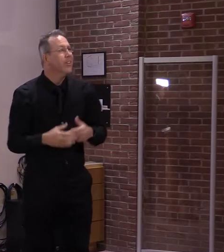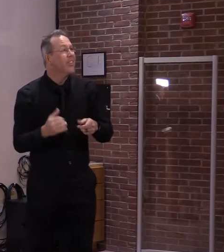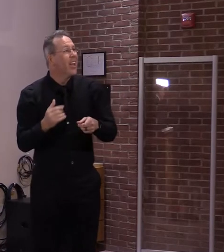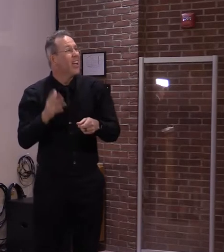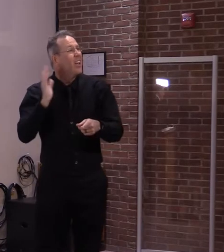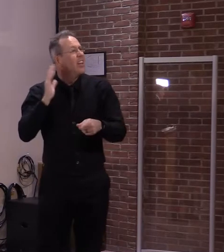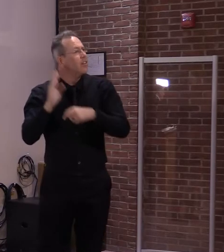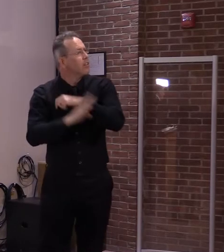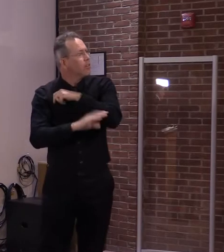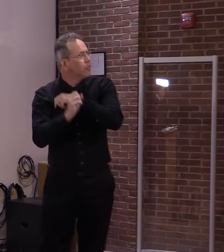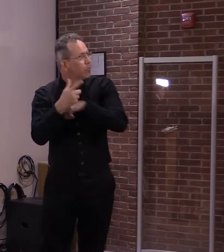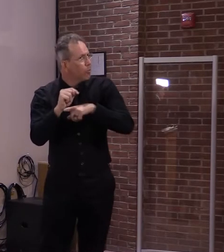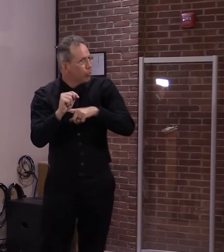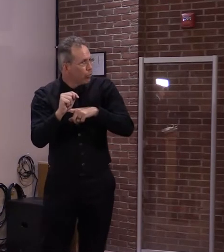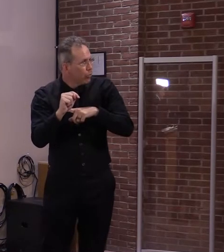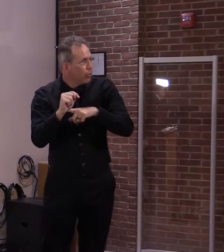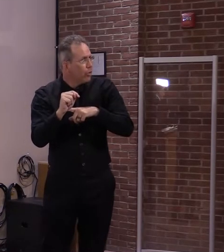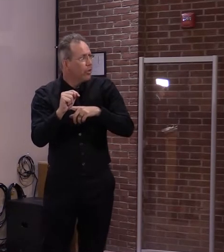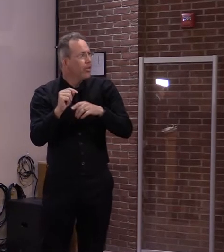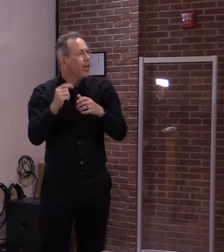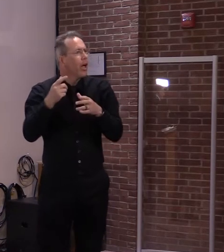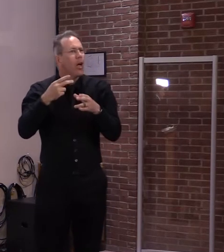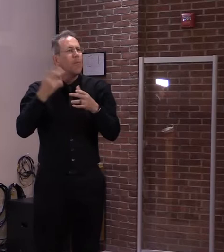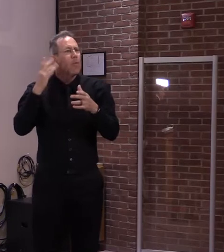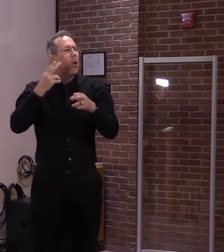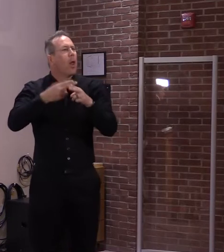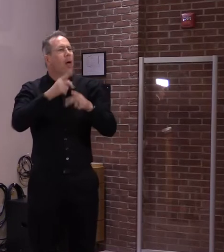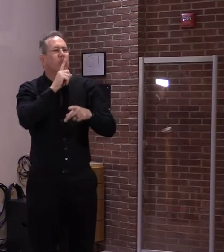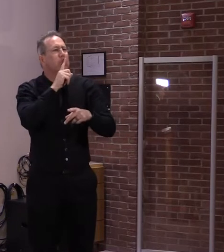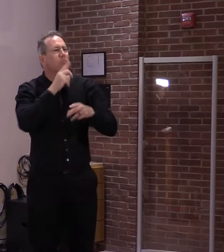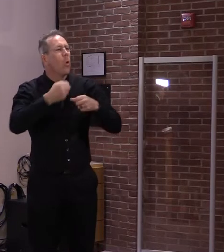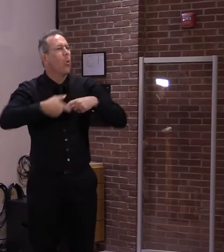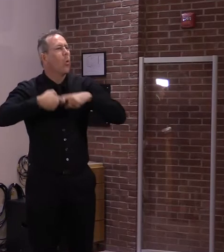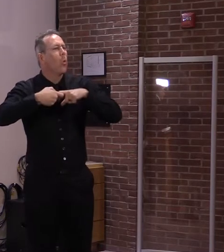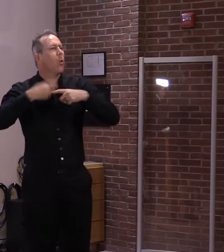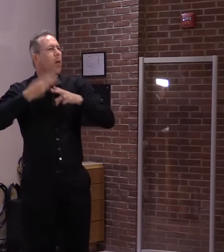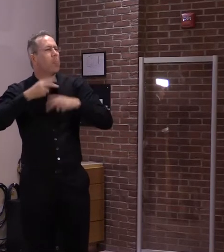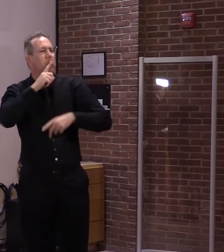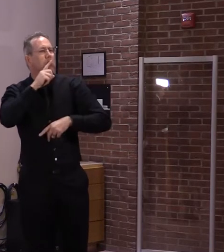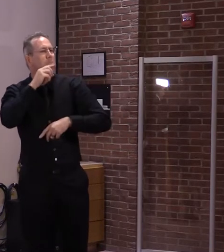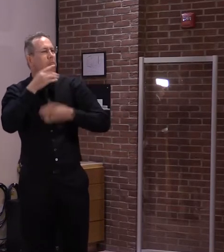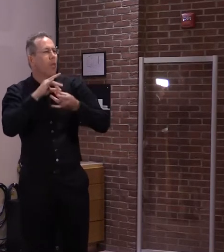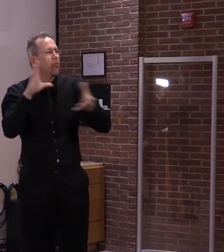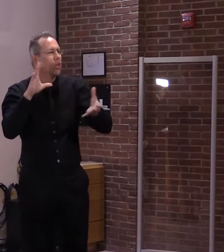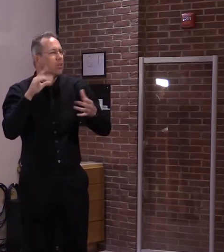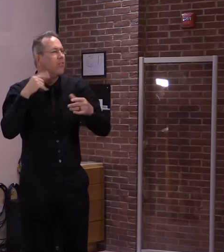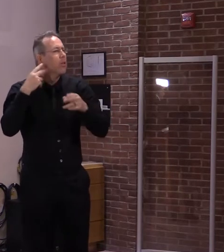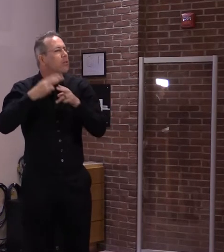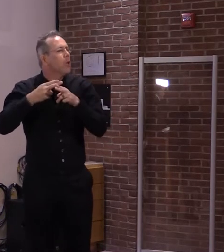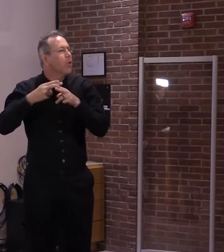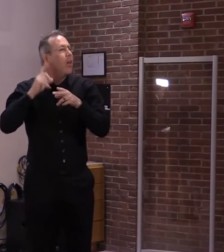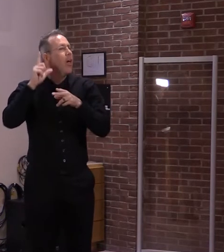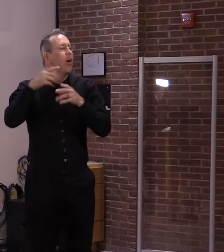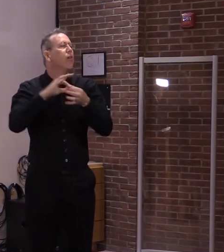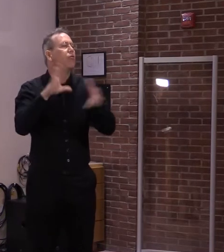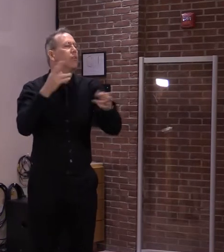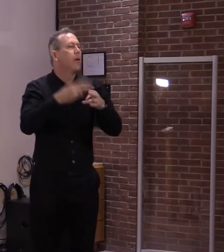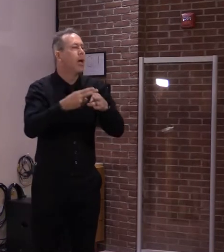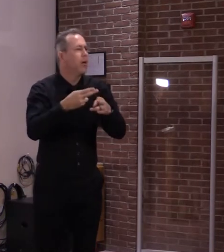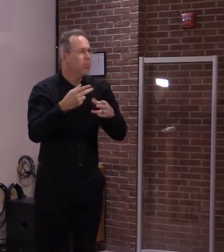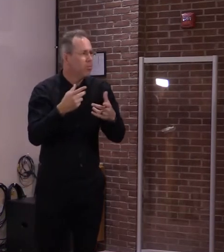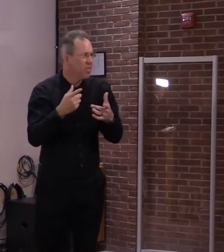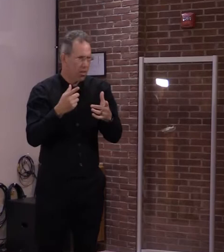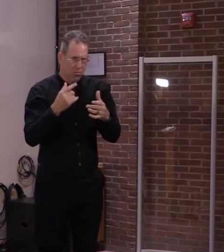wondering, the Vermont Attorney General sided with transparency at the time. Their own legal